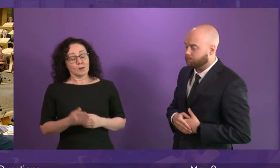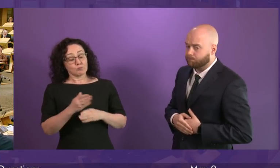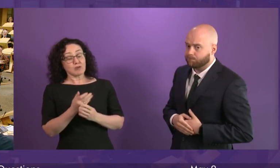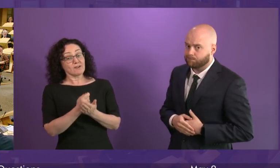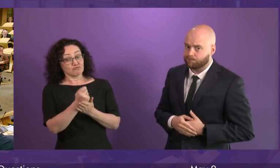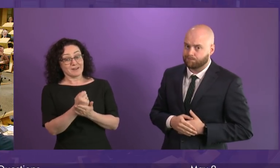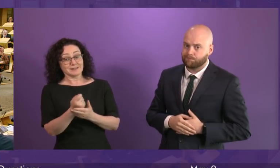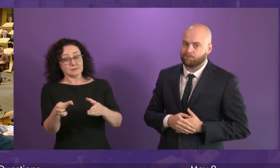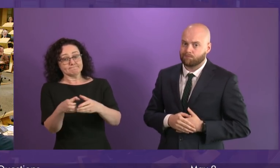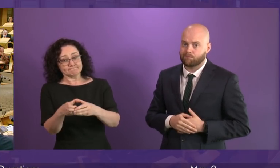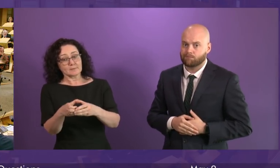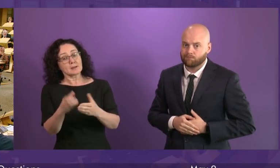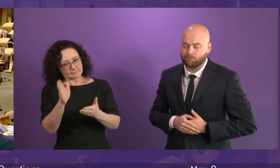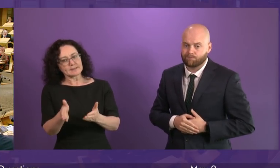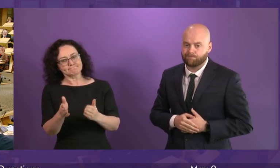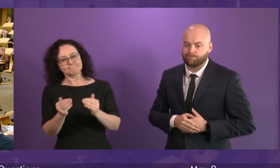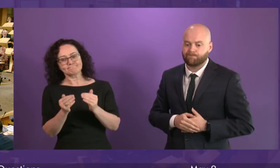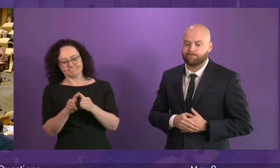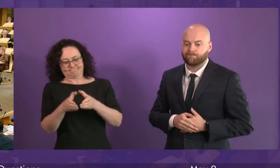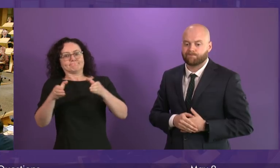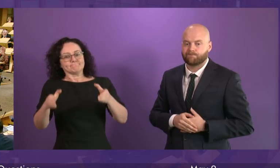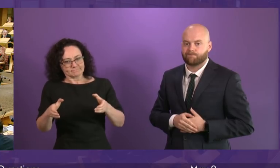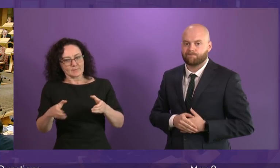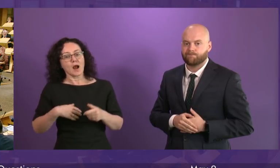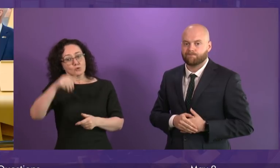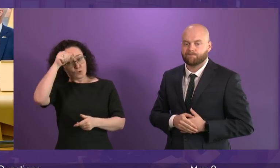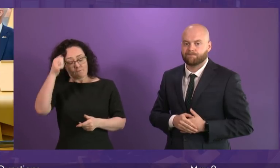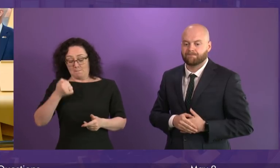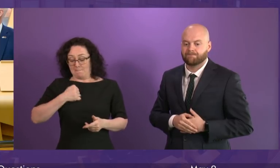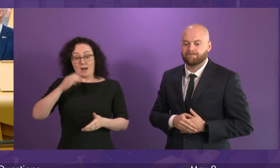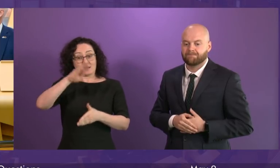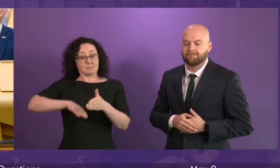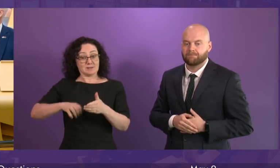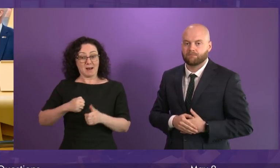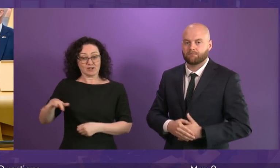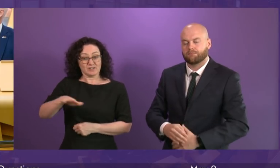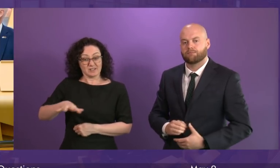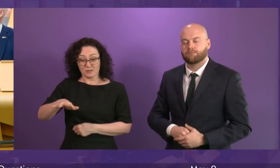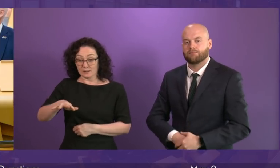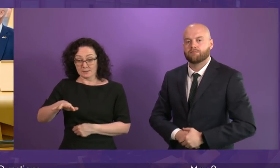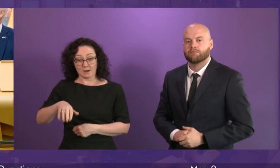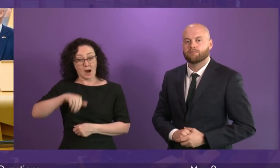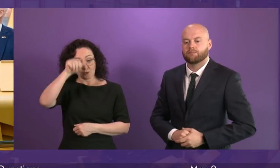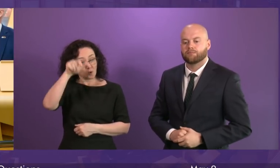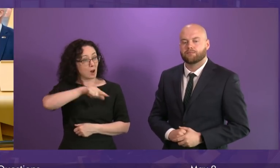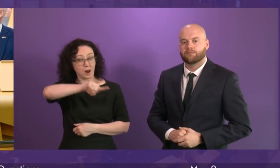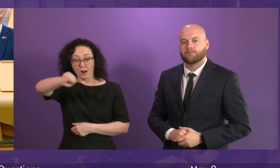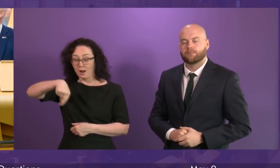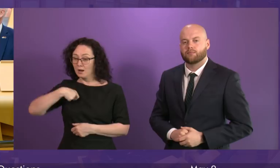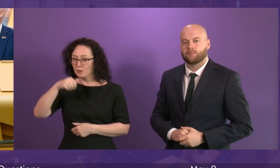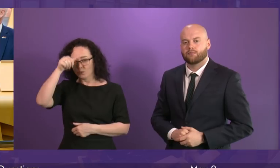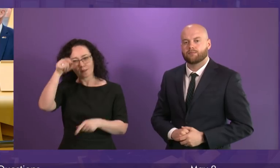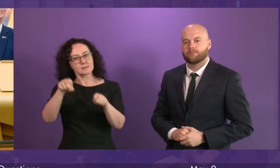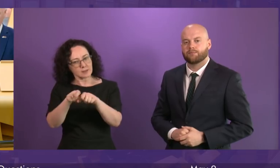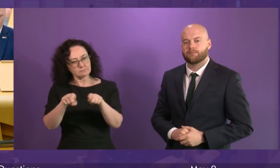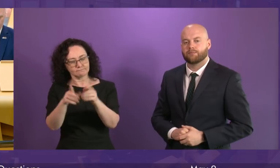sector has increased. I know that from the experience of my own constituency, many members will know the same. But that's why we